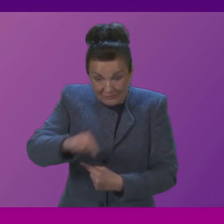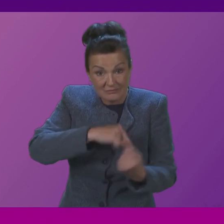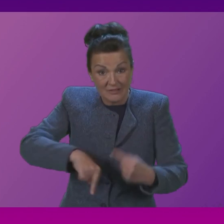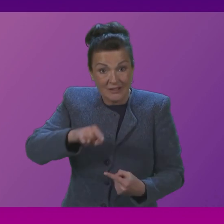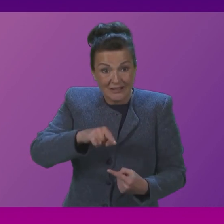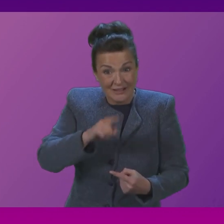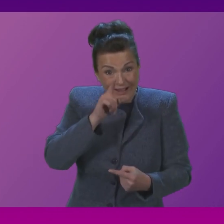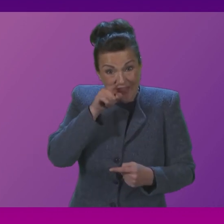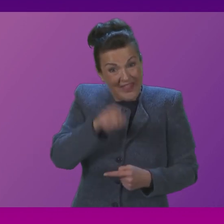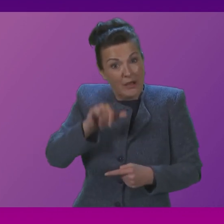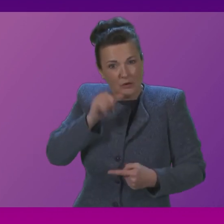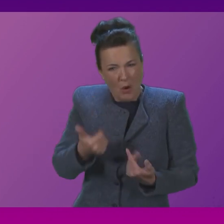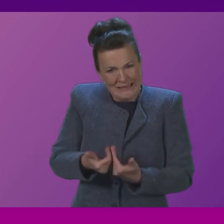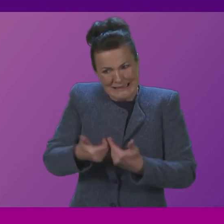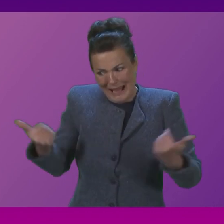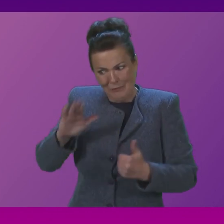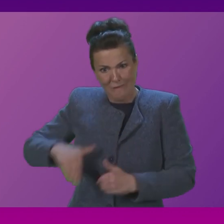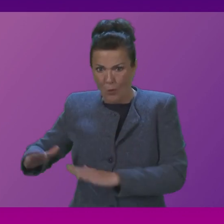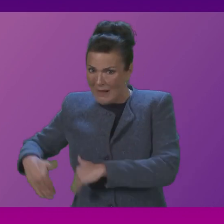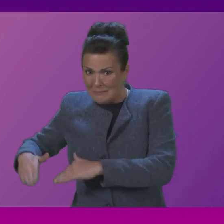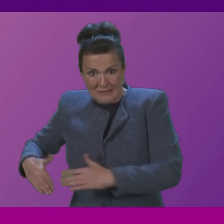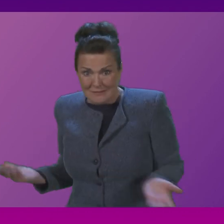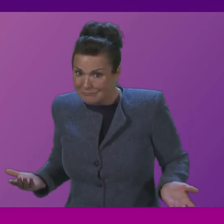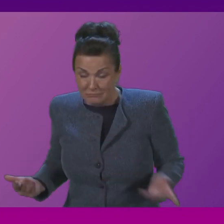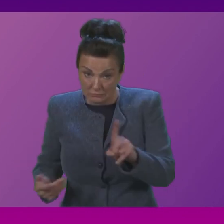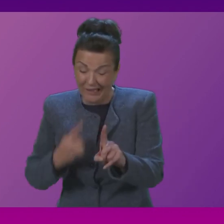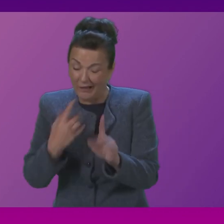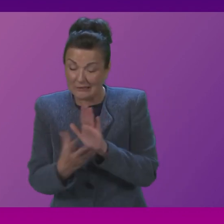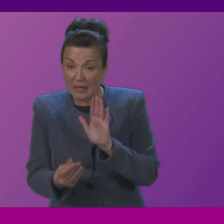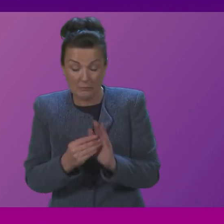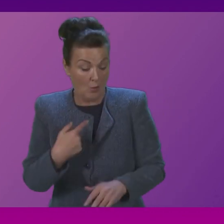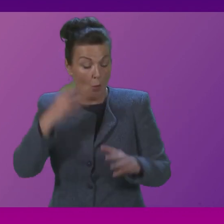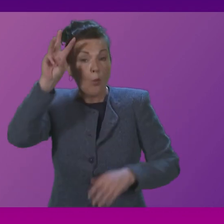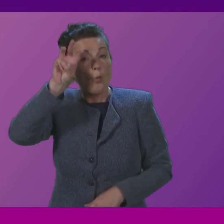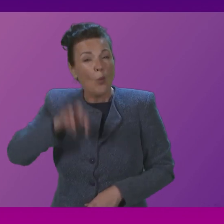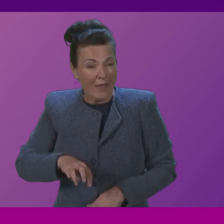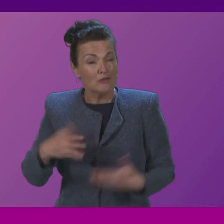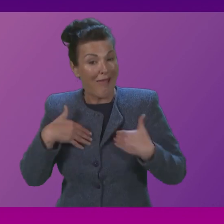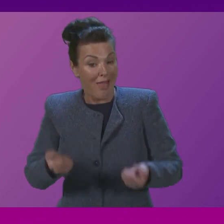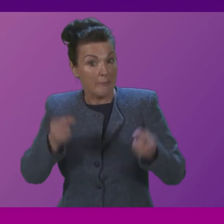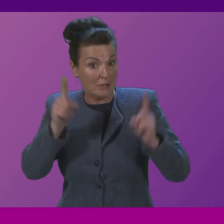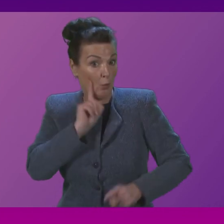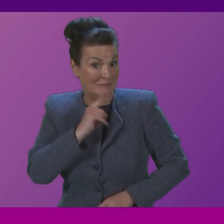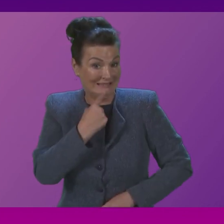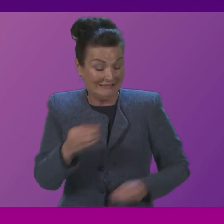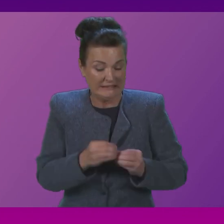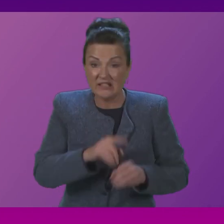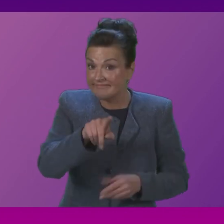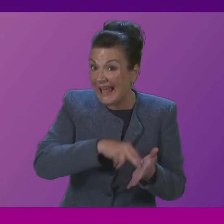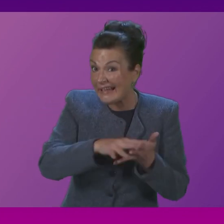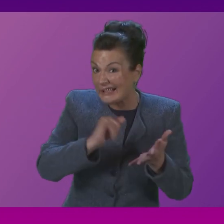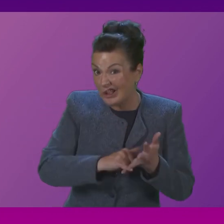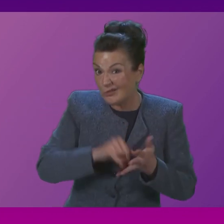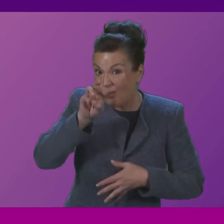issues. You know, the Welsh Labour Health Minister said recently, she said this, that the NHS in Wales